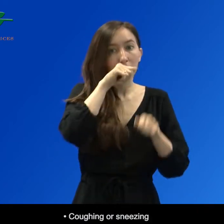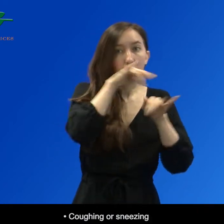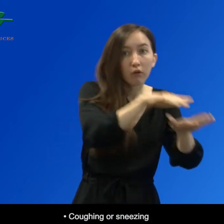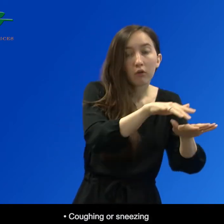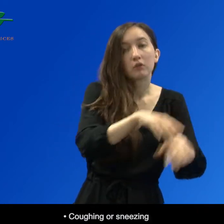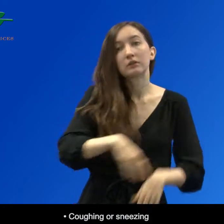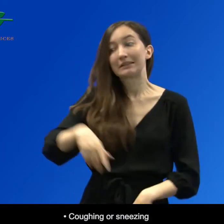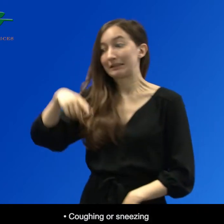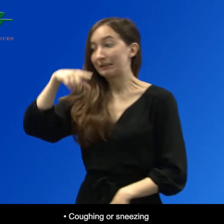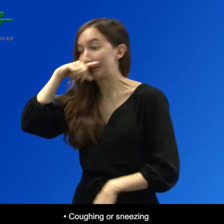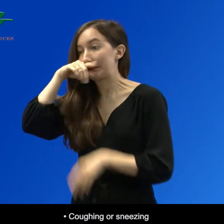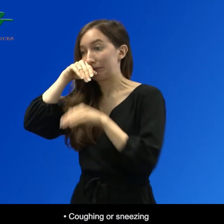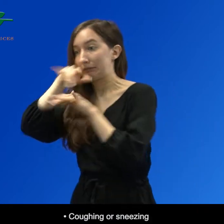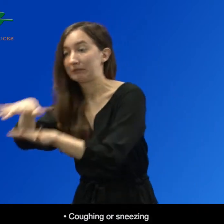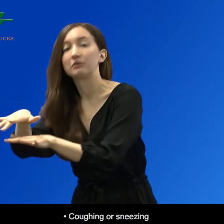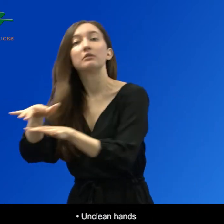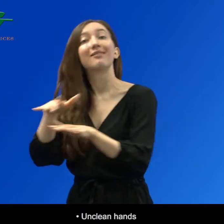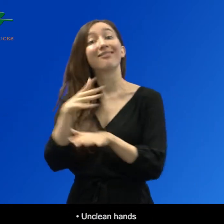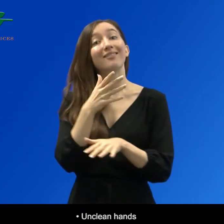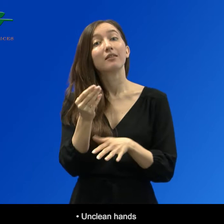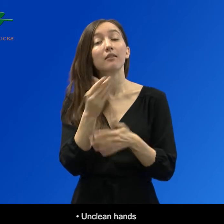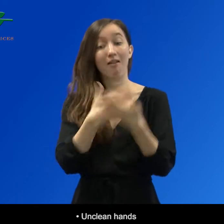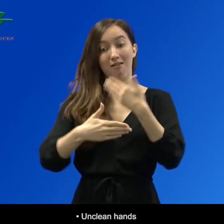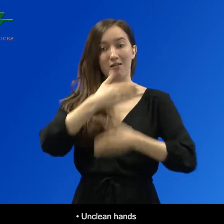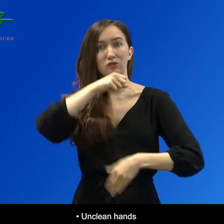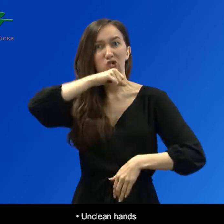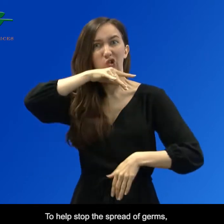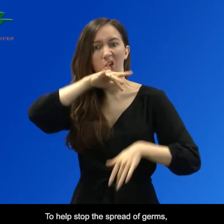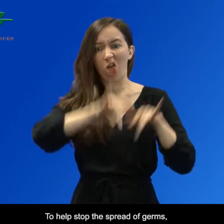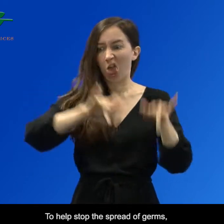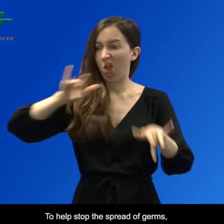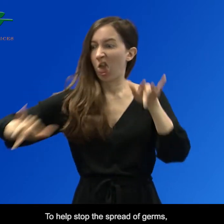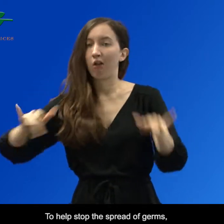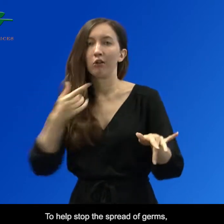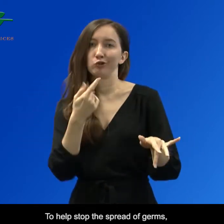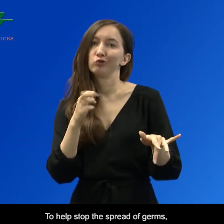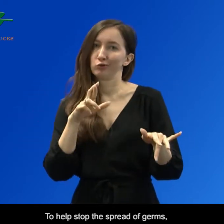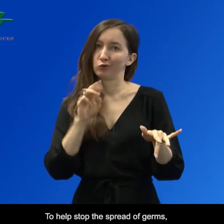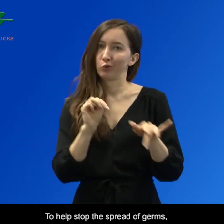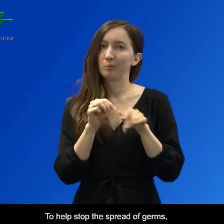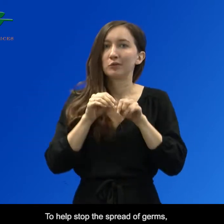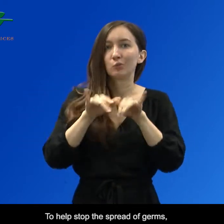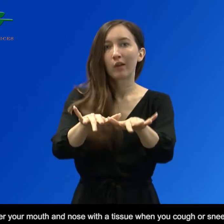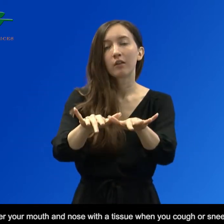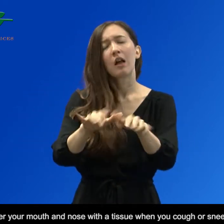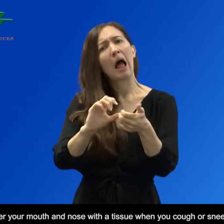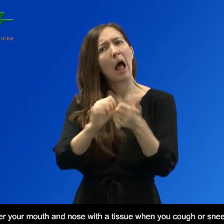or sneezing and unclean hands. To help stop the spread of germs, cover your mouth